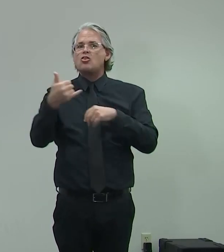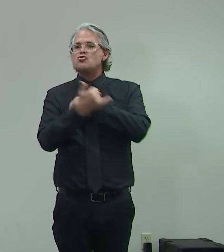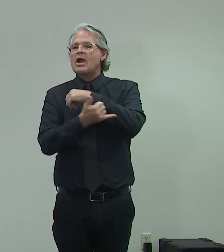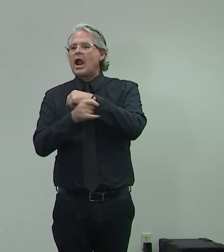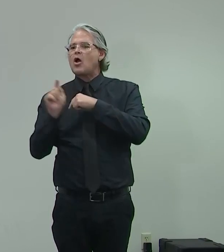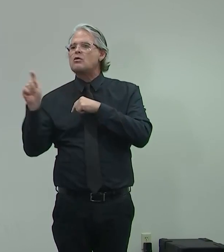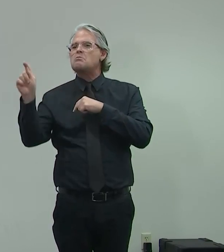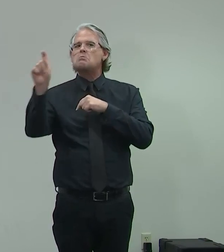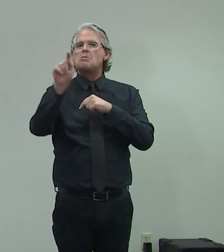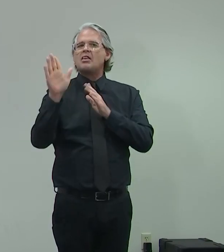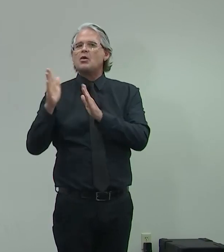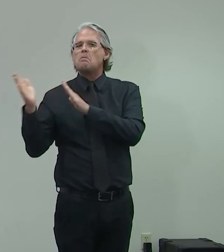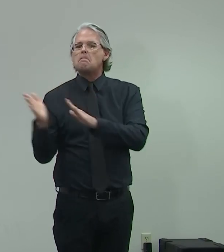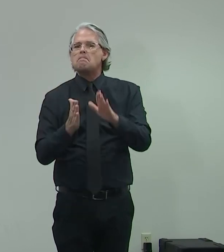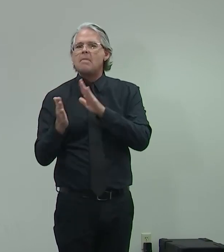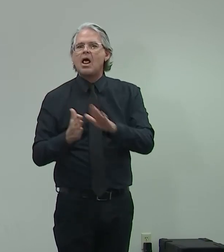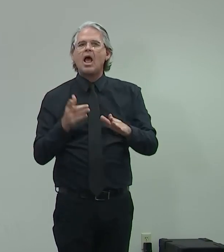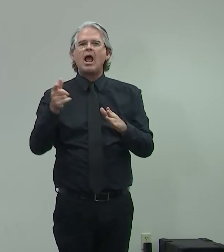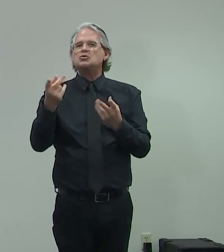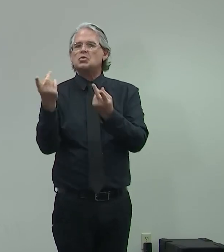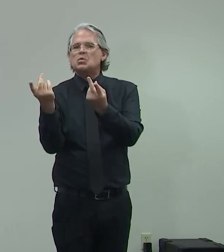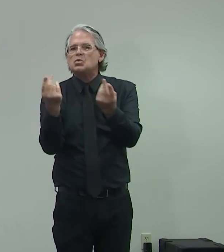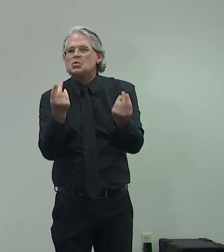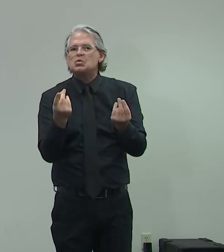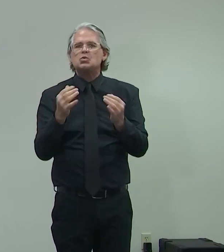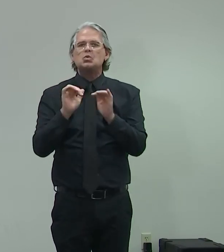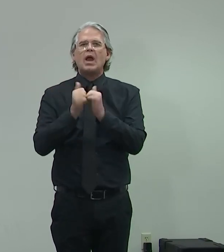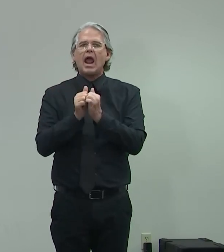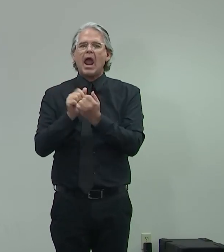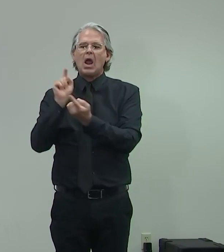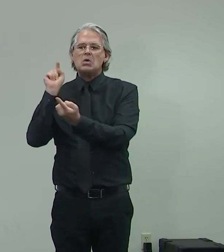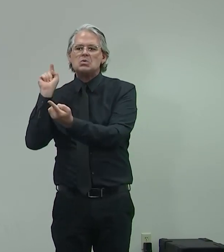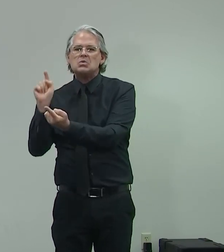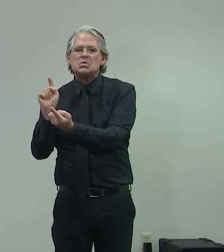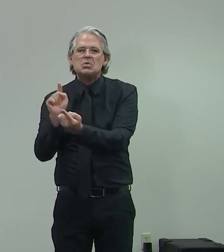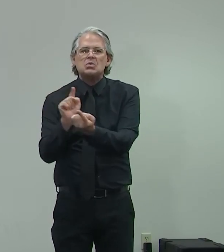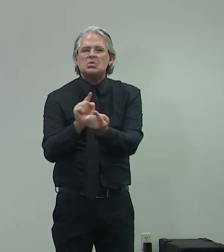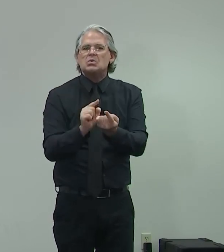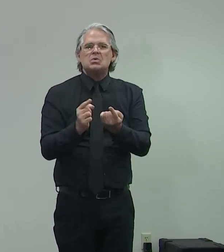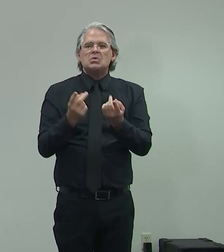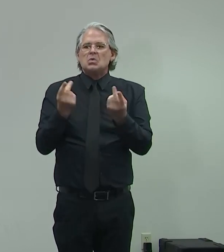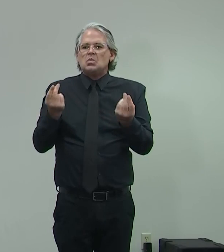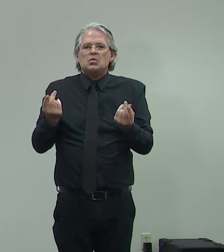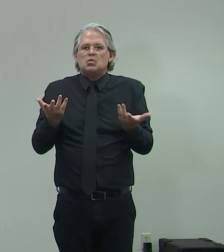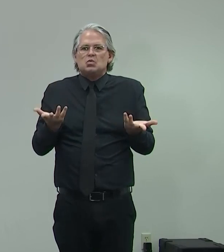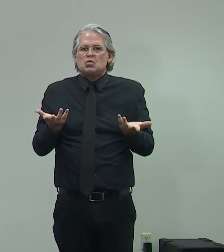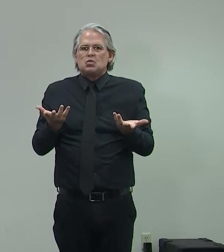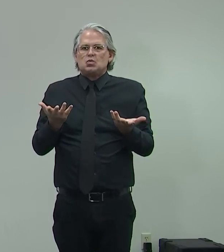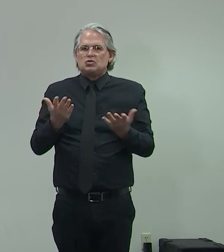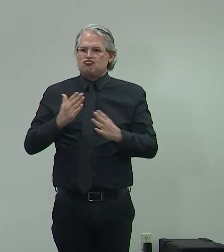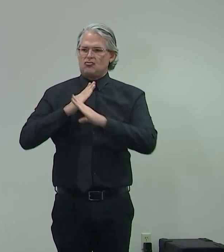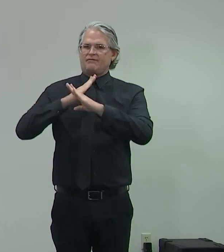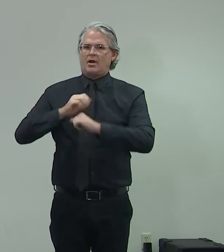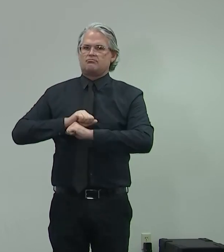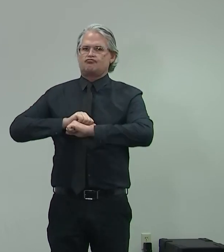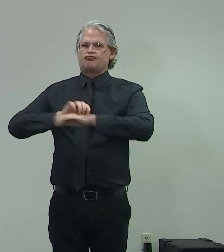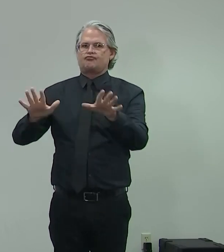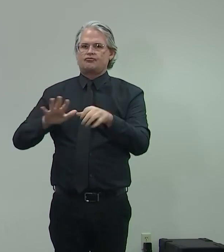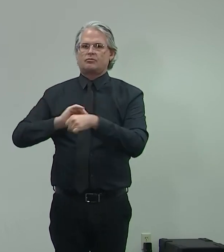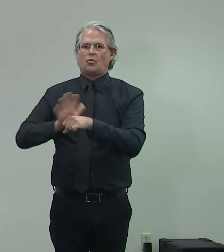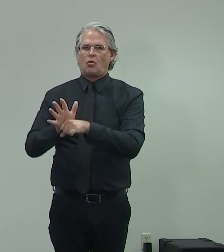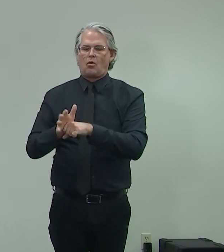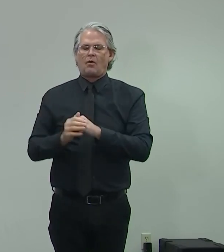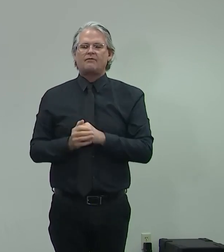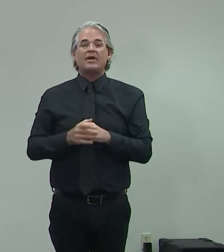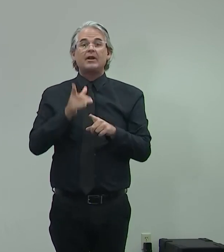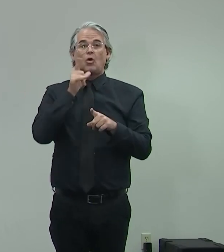asking for in terms of reduced restriction and what they're offering in terms of more mitigation to prevent the spread. My team being, you know,